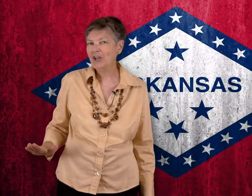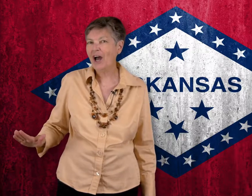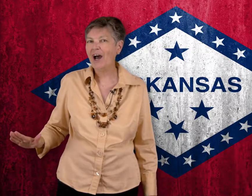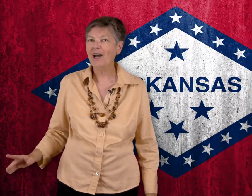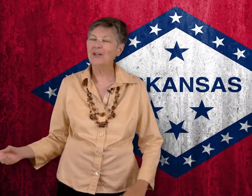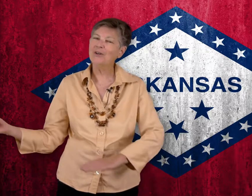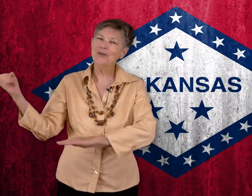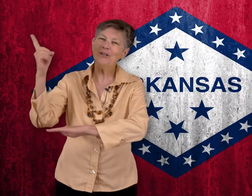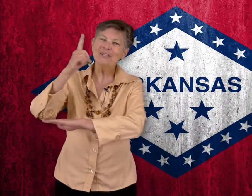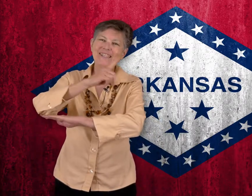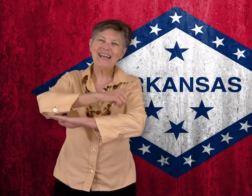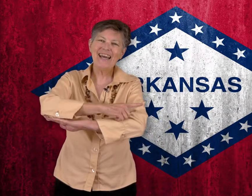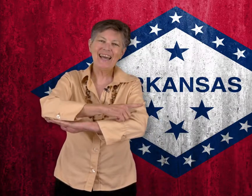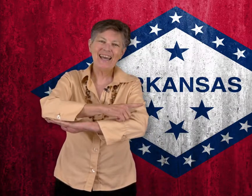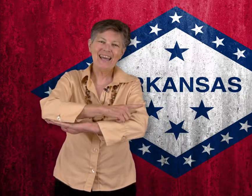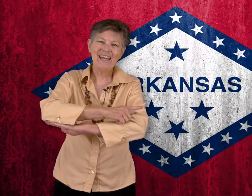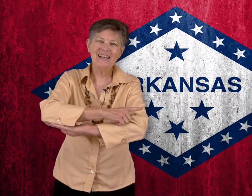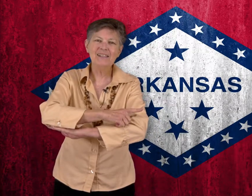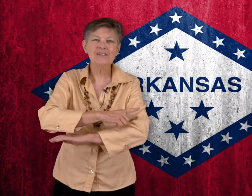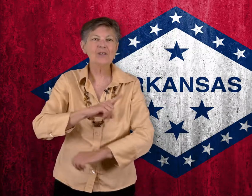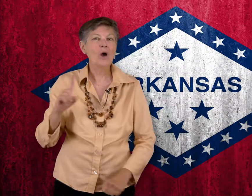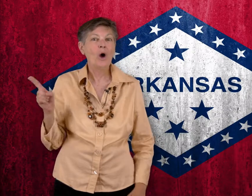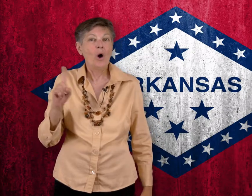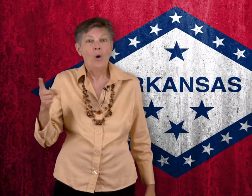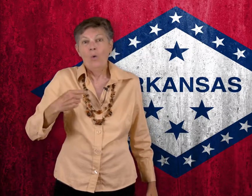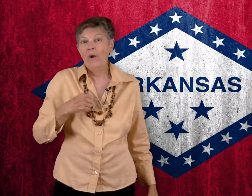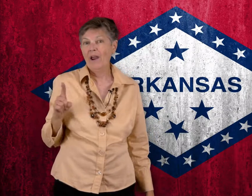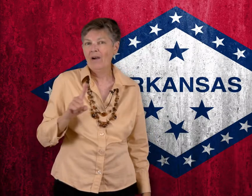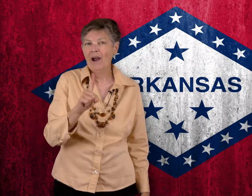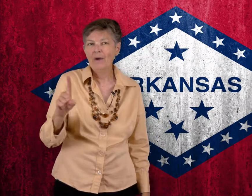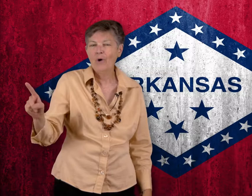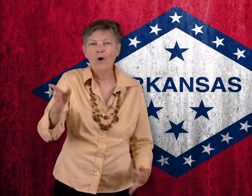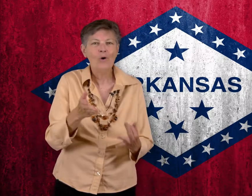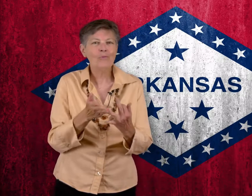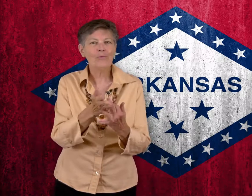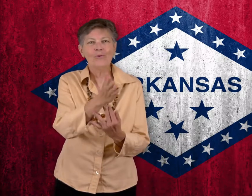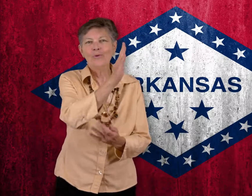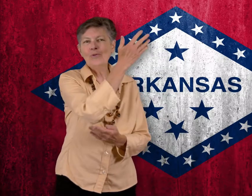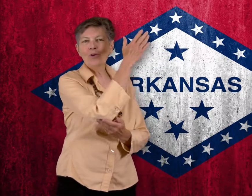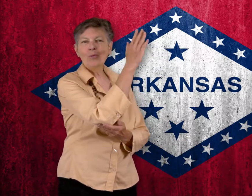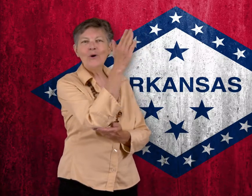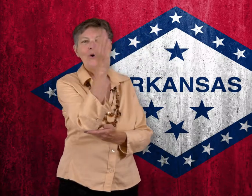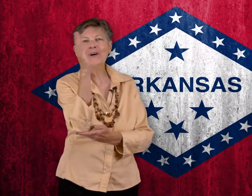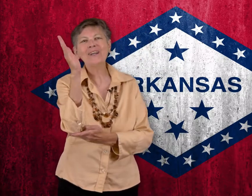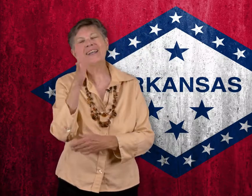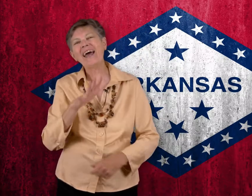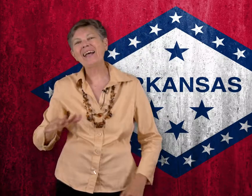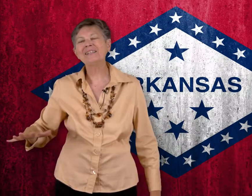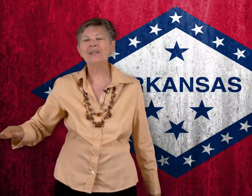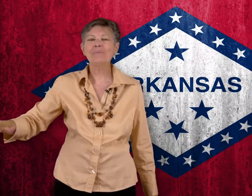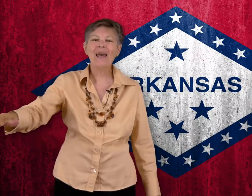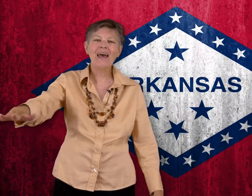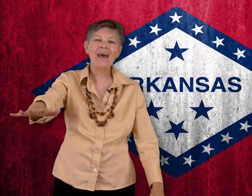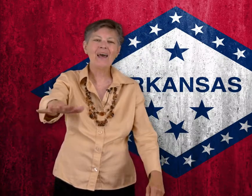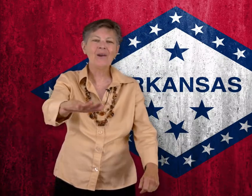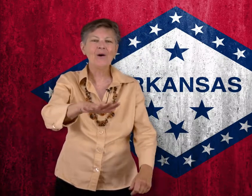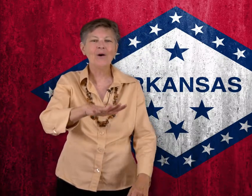childhood days Where I roam through the woods and the meadows